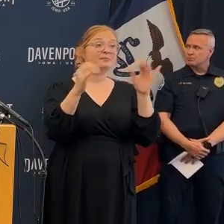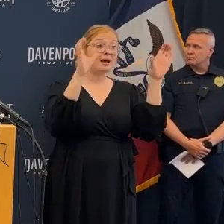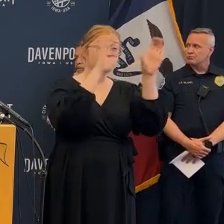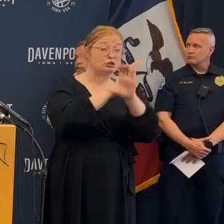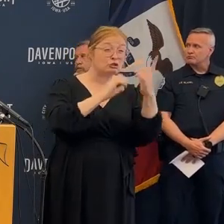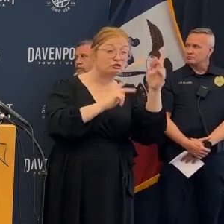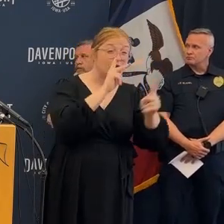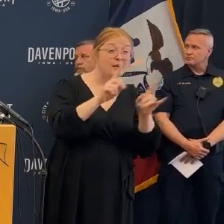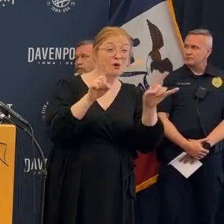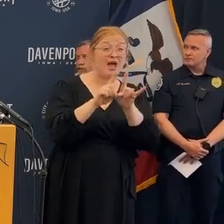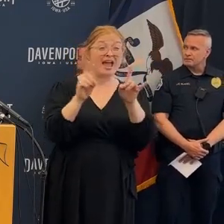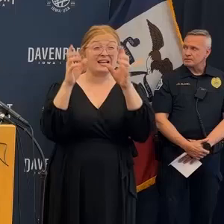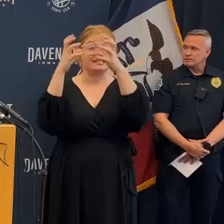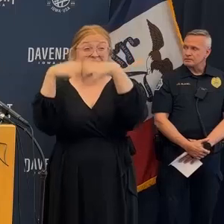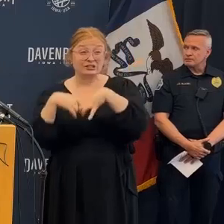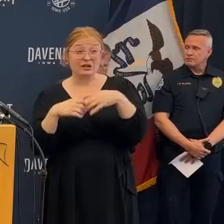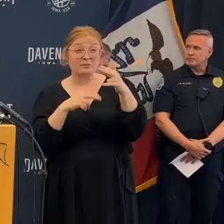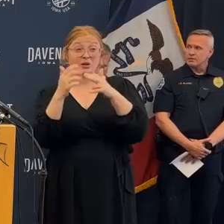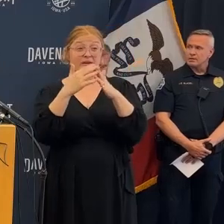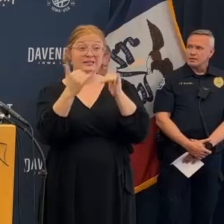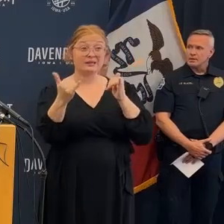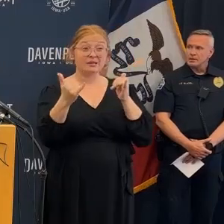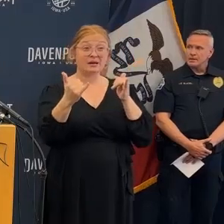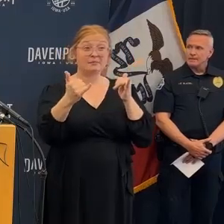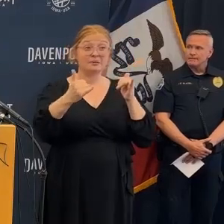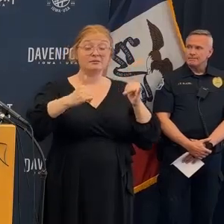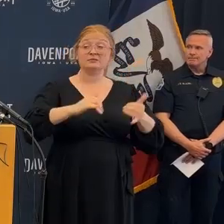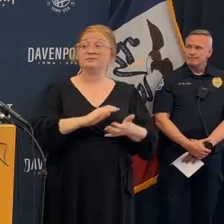I can get those to you and go from there all right